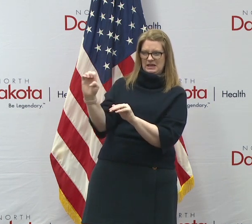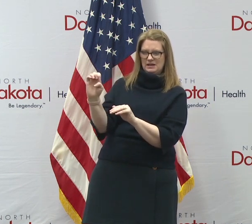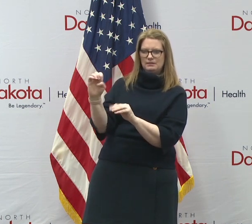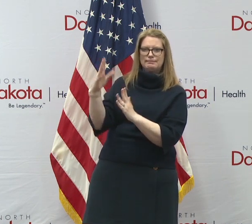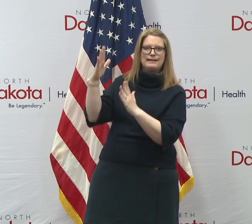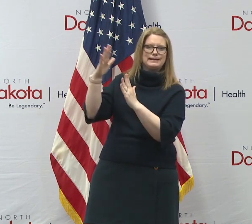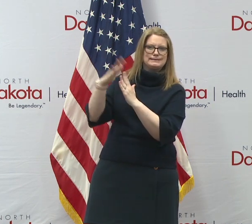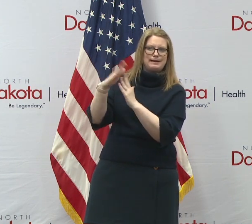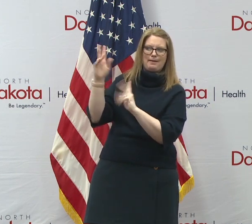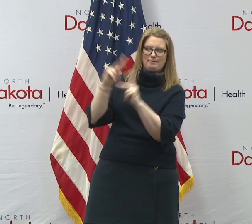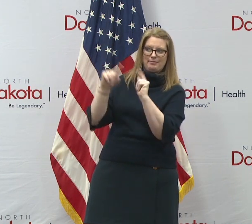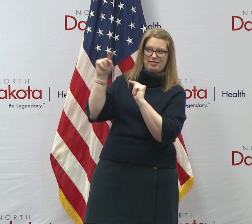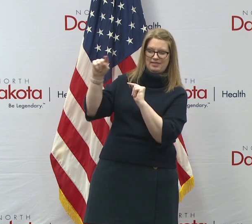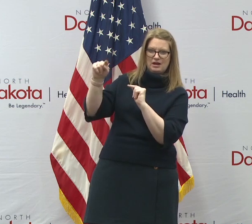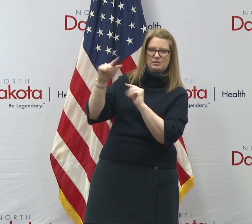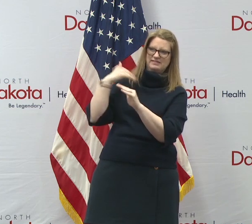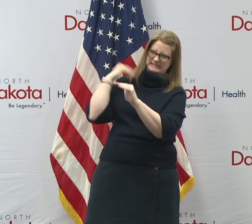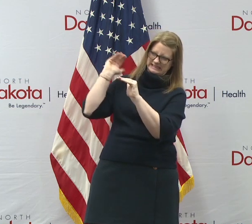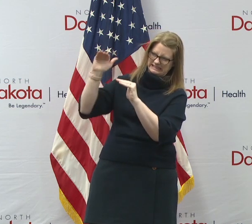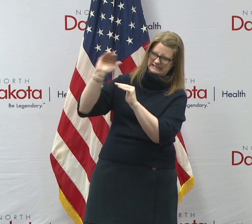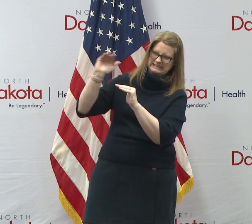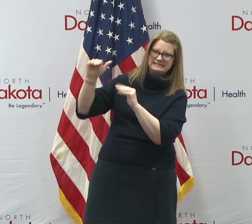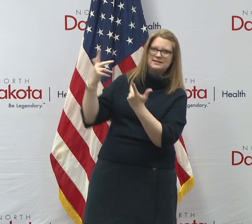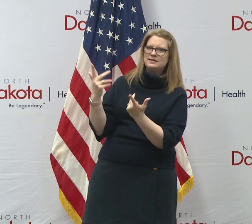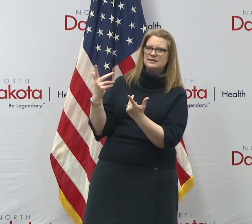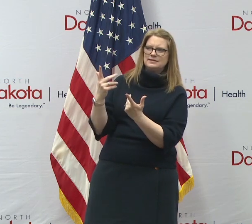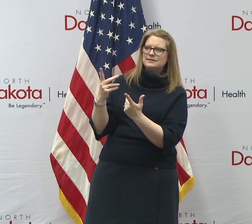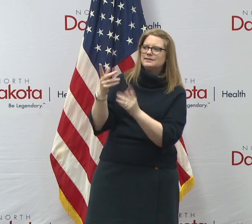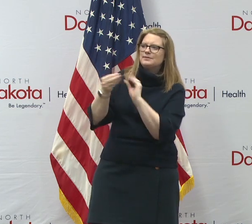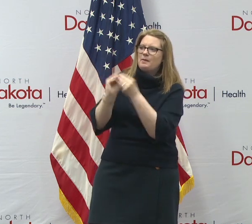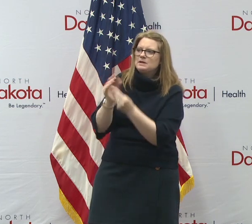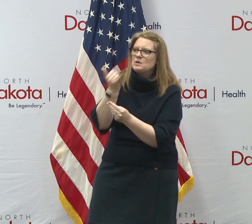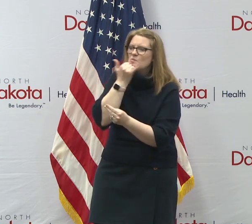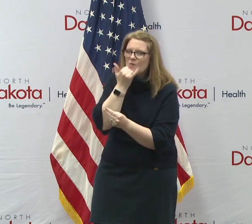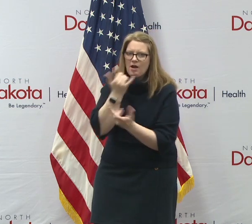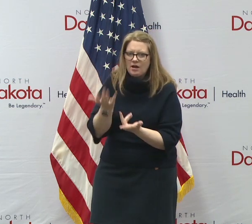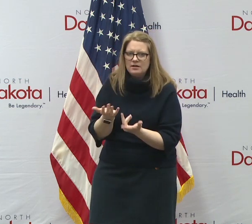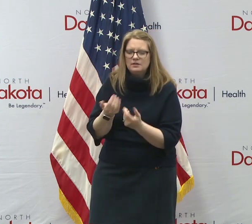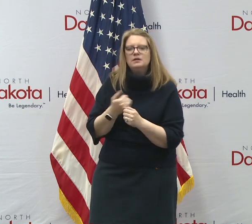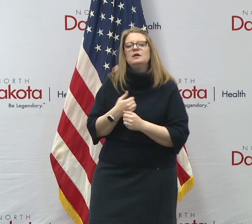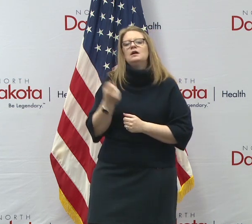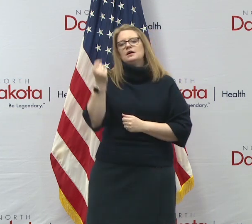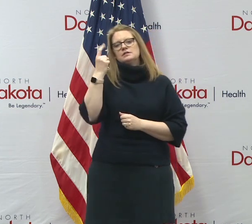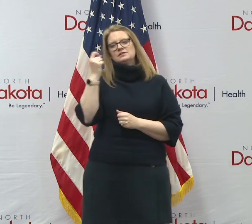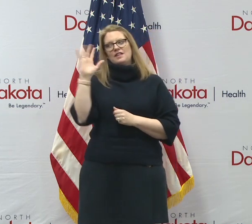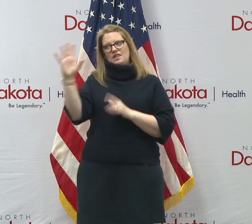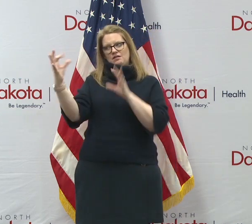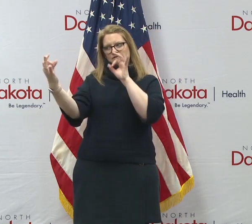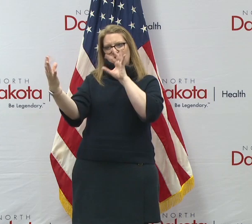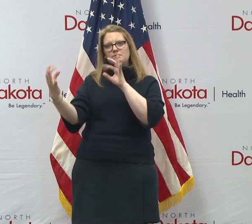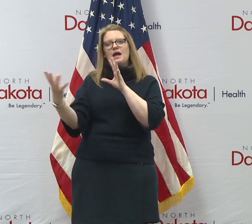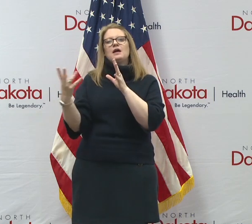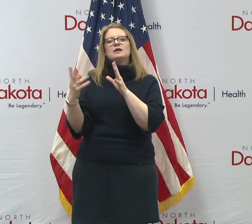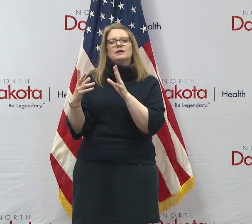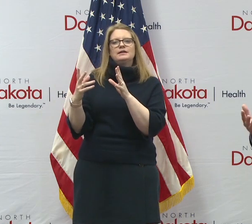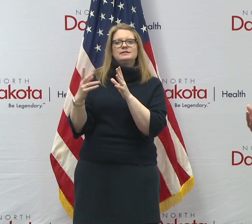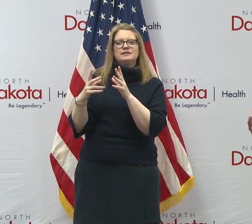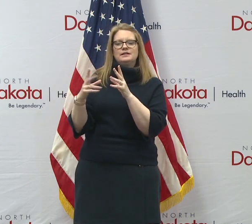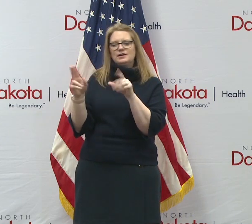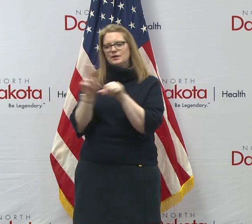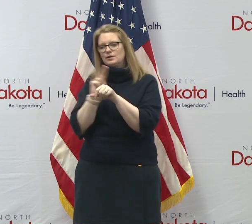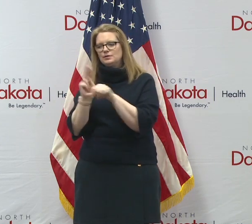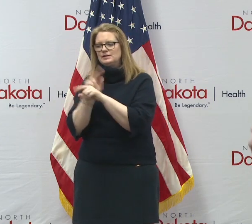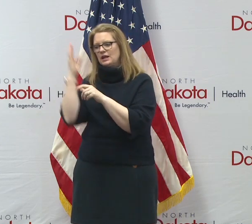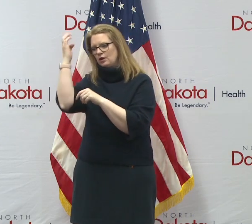folks that are there. Our understanding, feedback has been there busy trying to import and update models, uh, using European